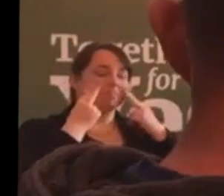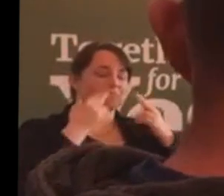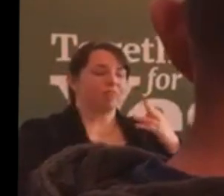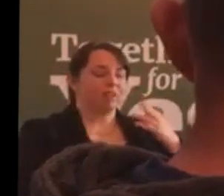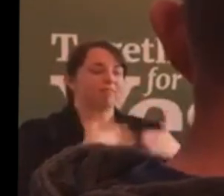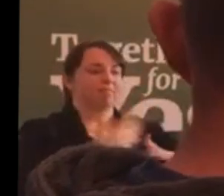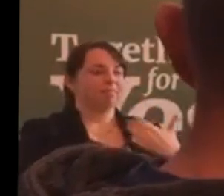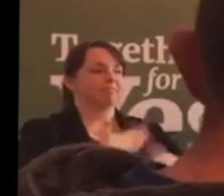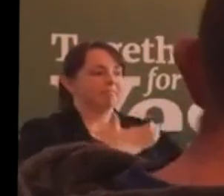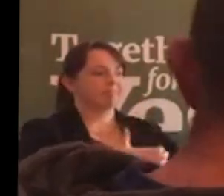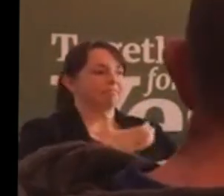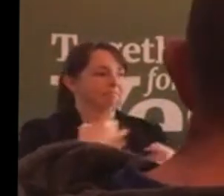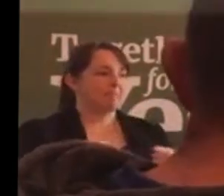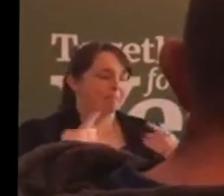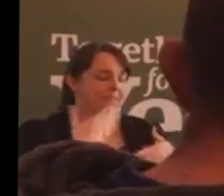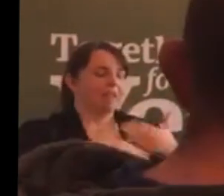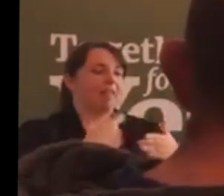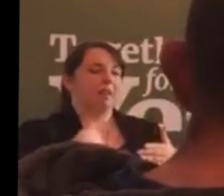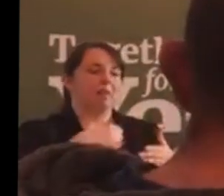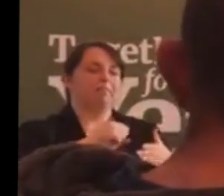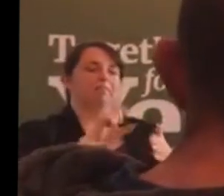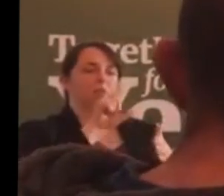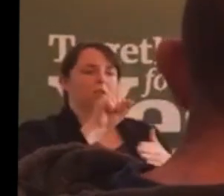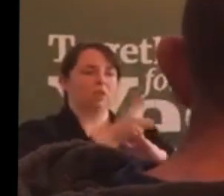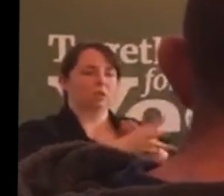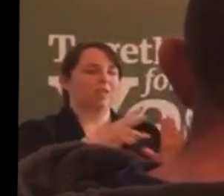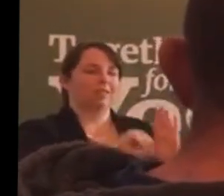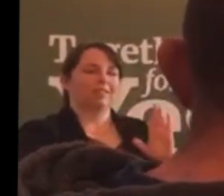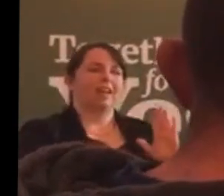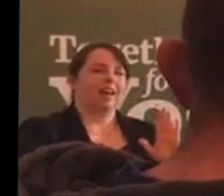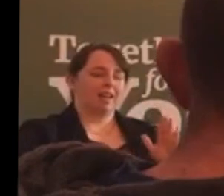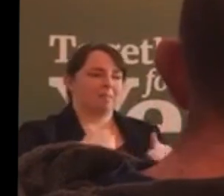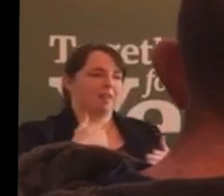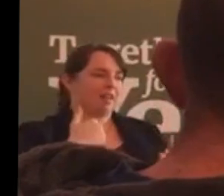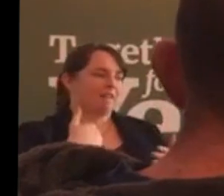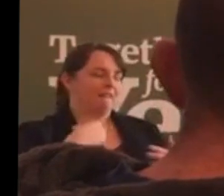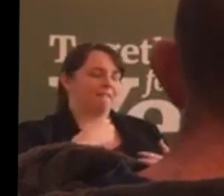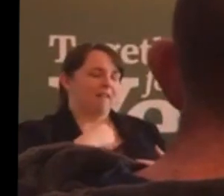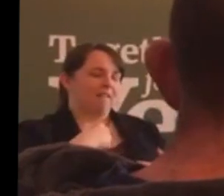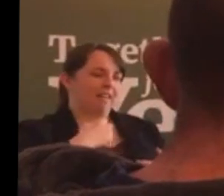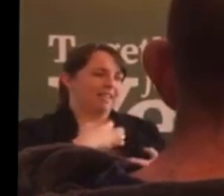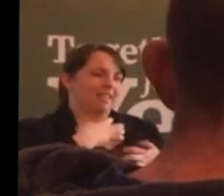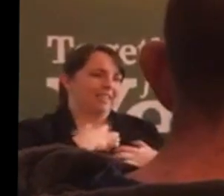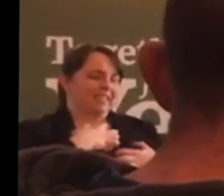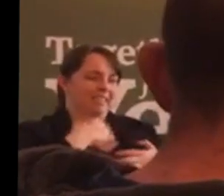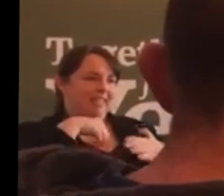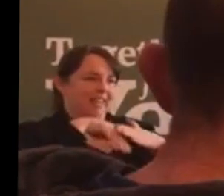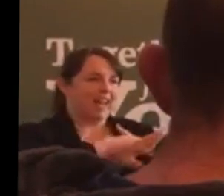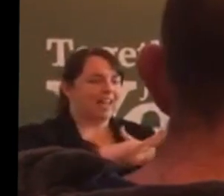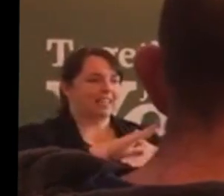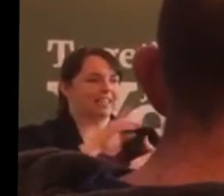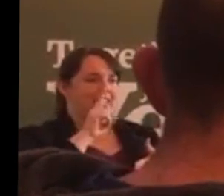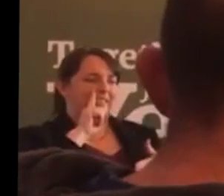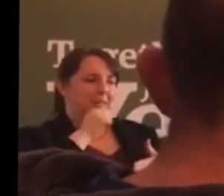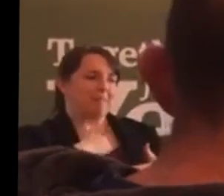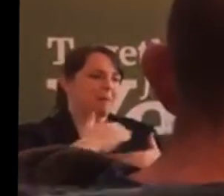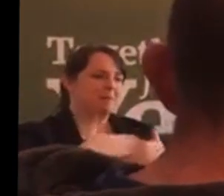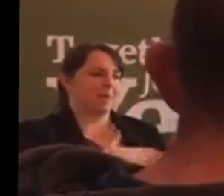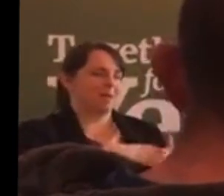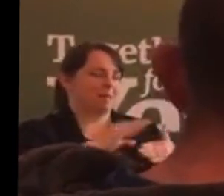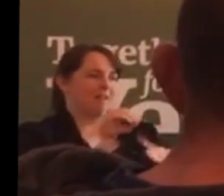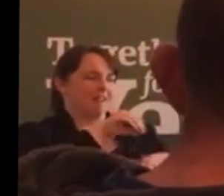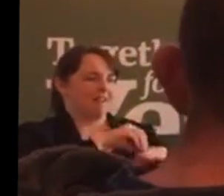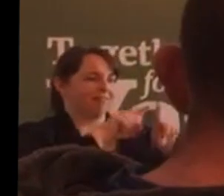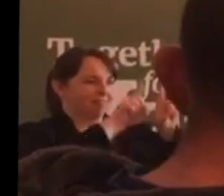we got to the 20 week scan and we were very excited at the idea of getting in and seeing our baby